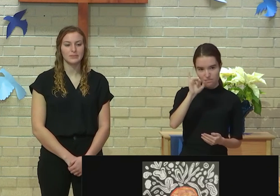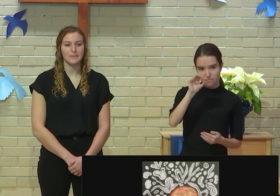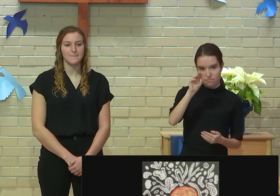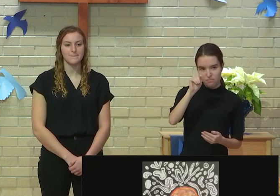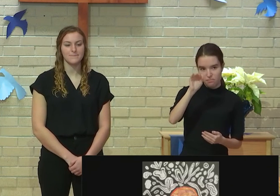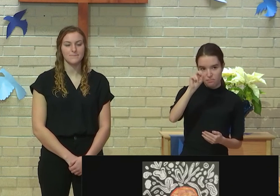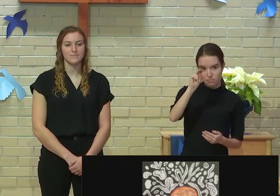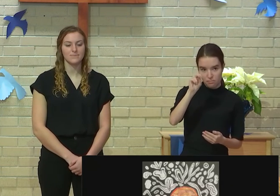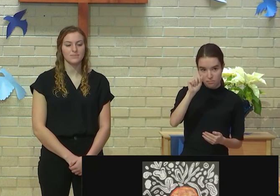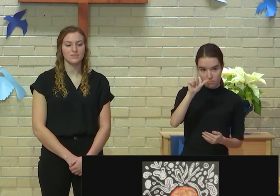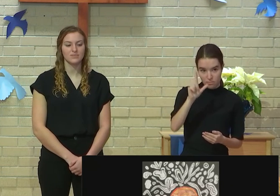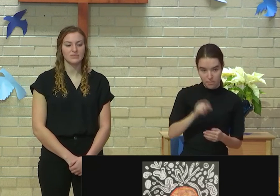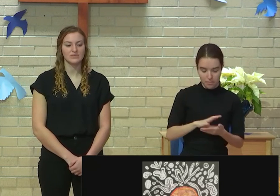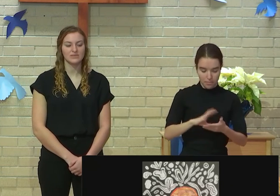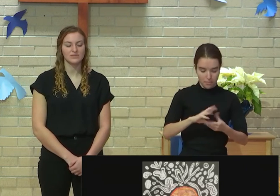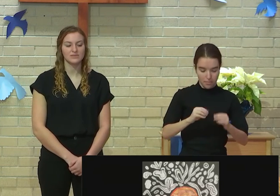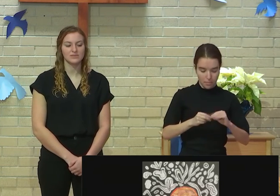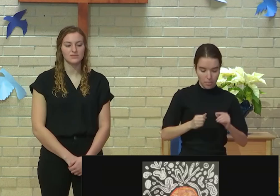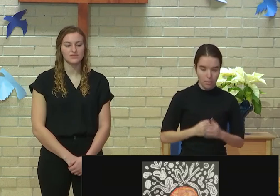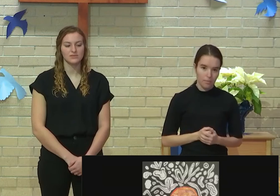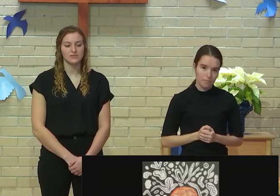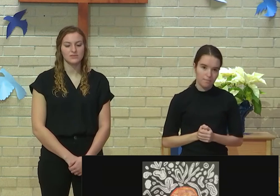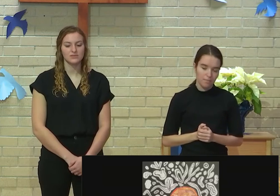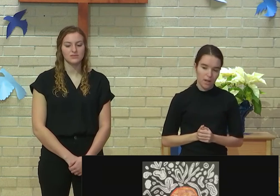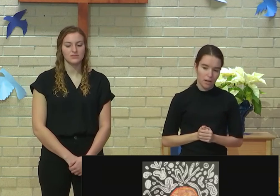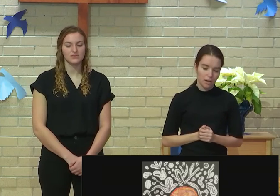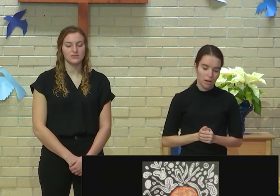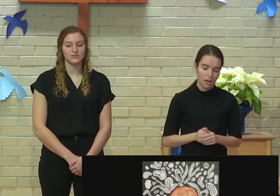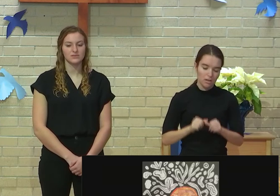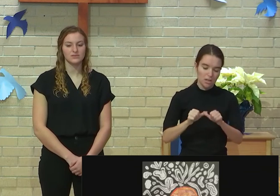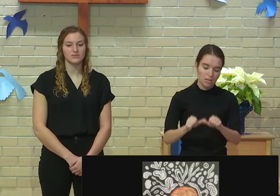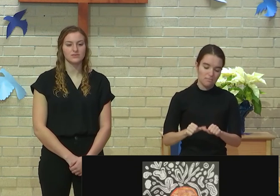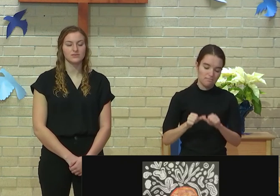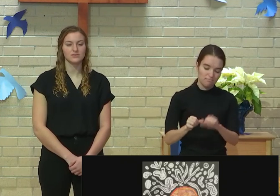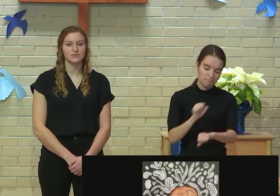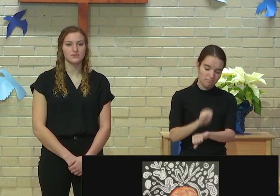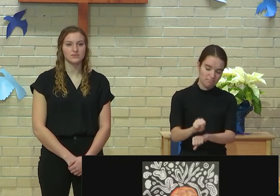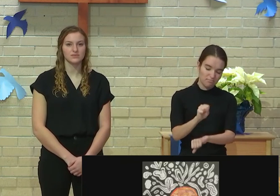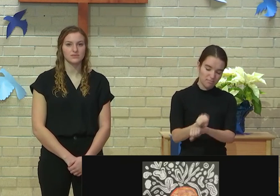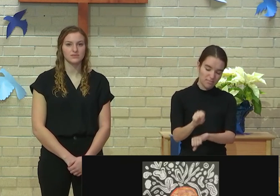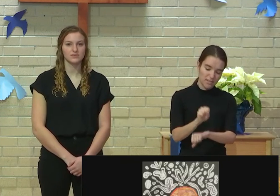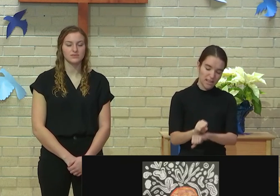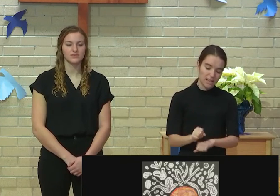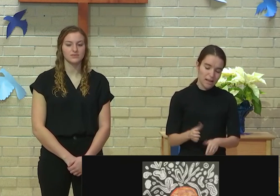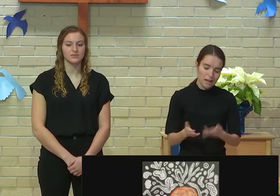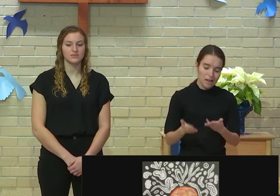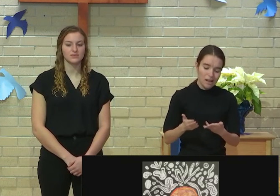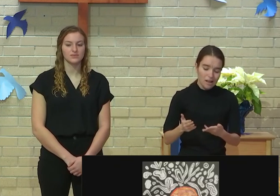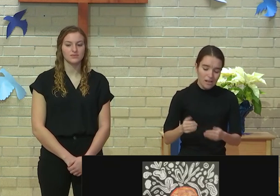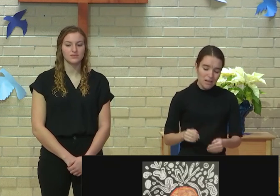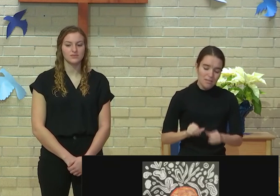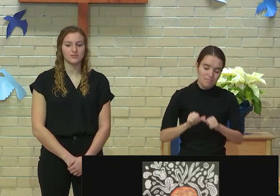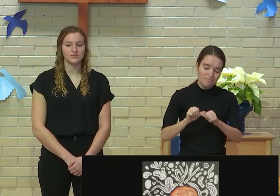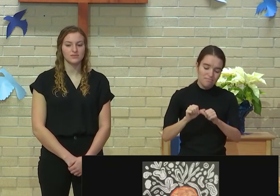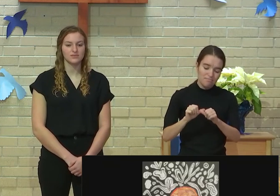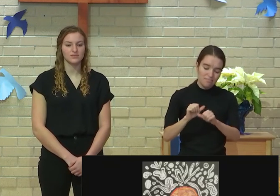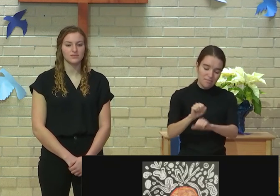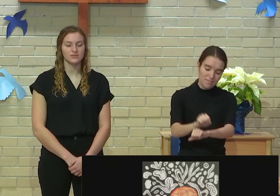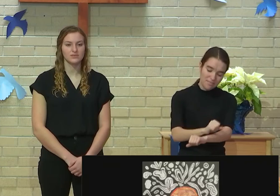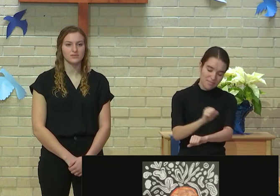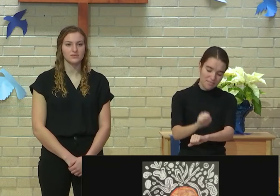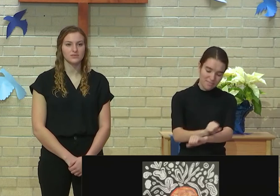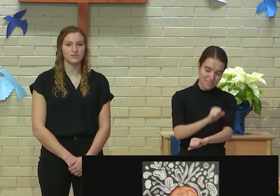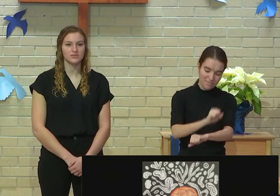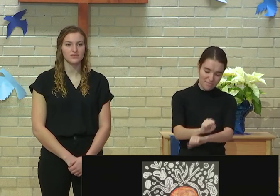was really kind of tedious at first because I had to gather bunches of different colors and I was trying to not